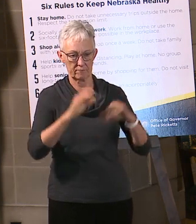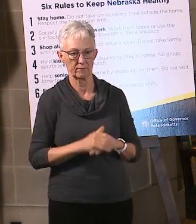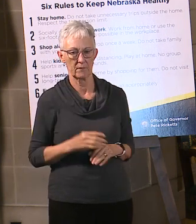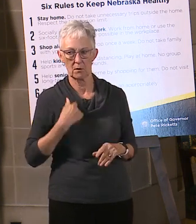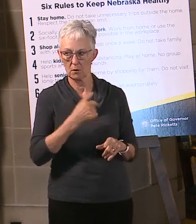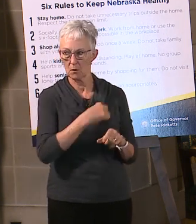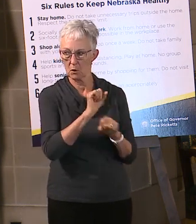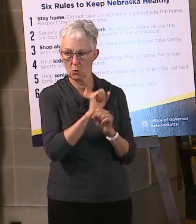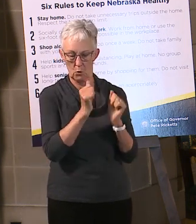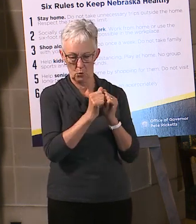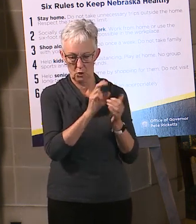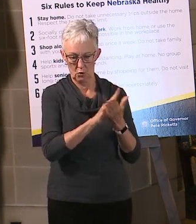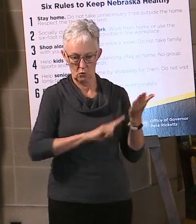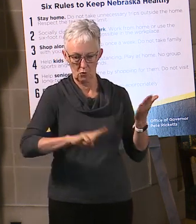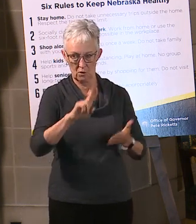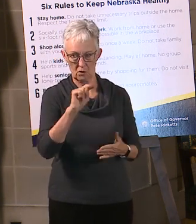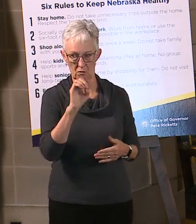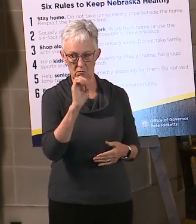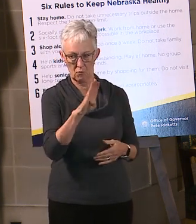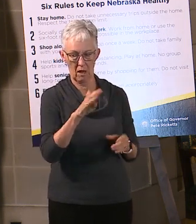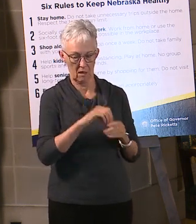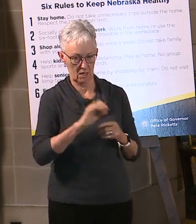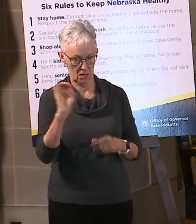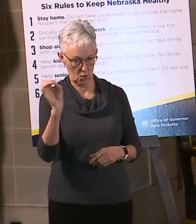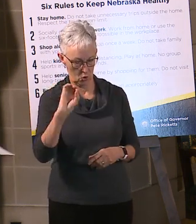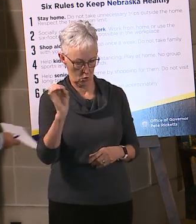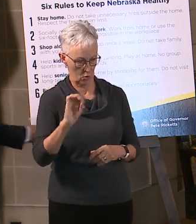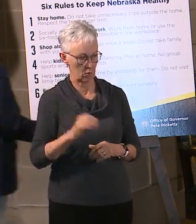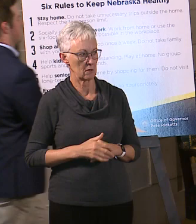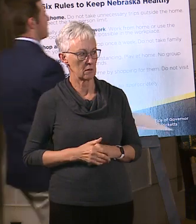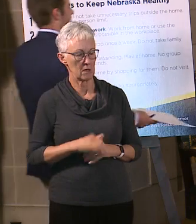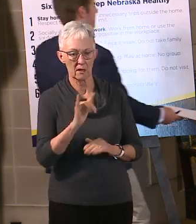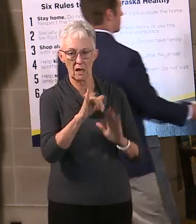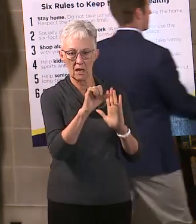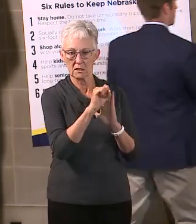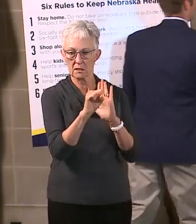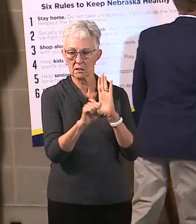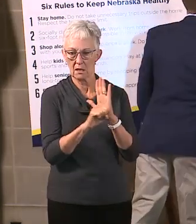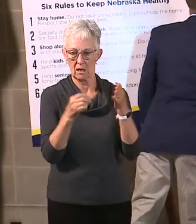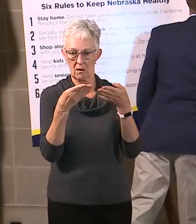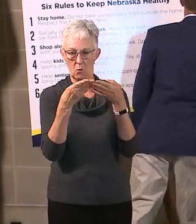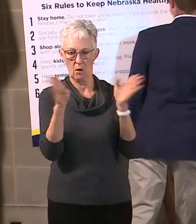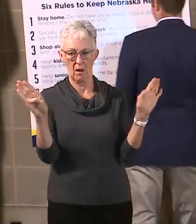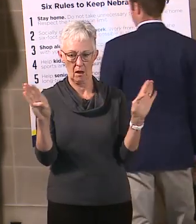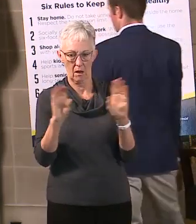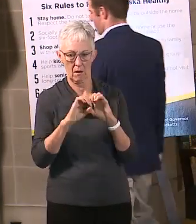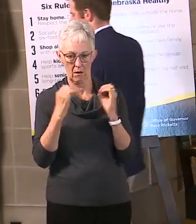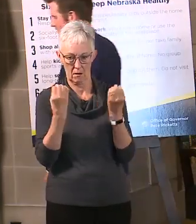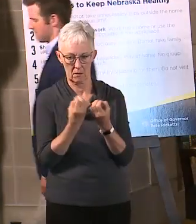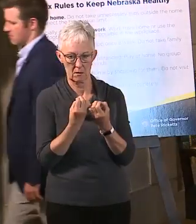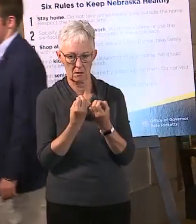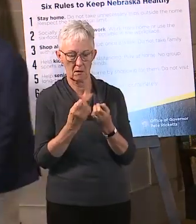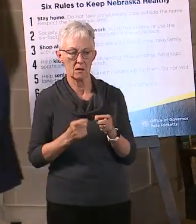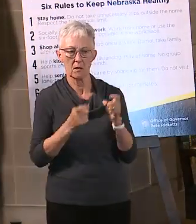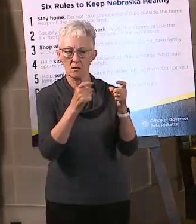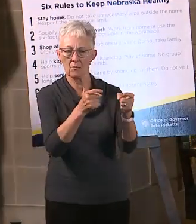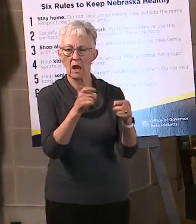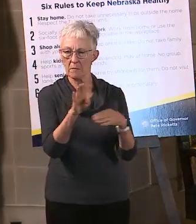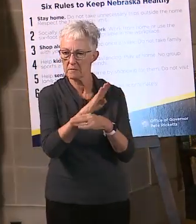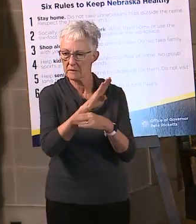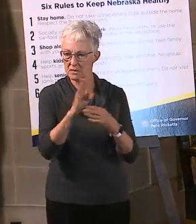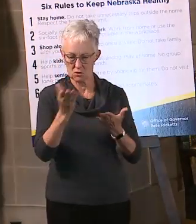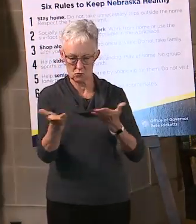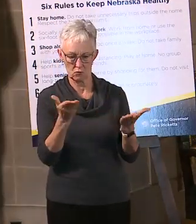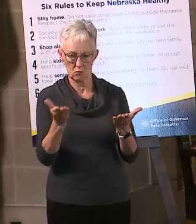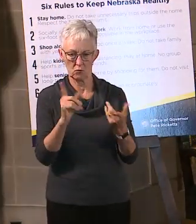University of Nebraska at Omaha. NBDC is a statewide organization providing business services to